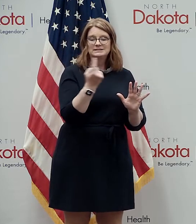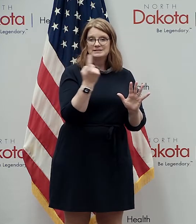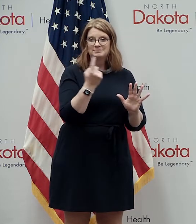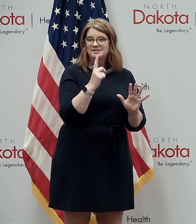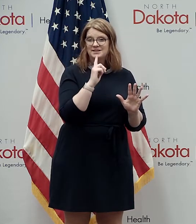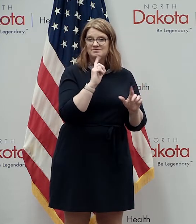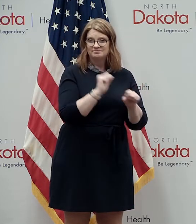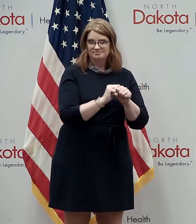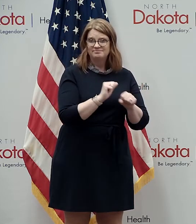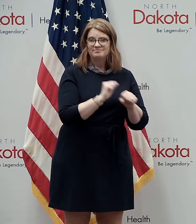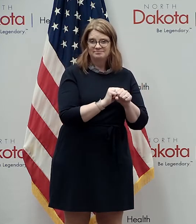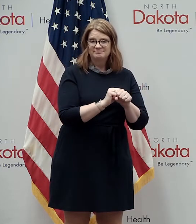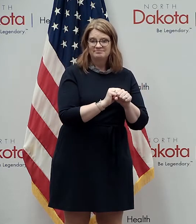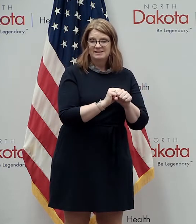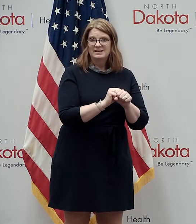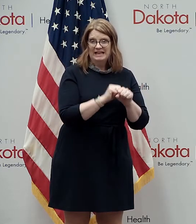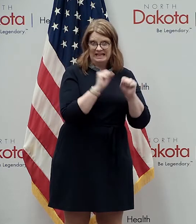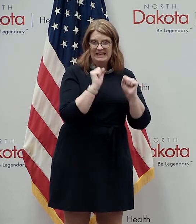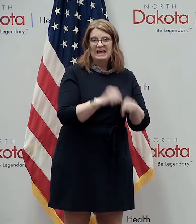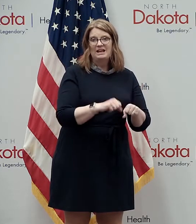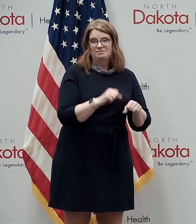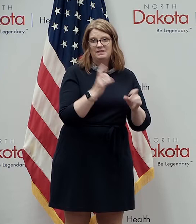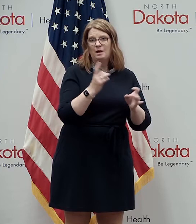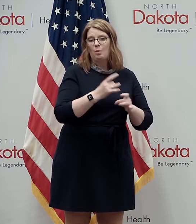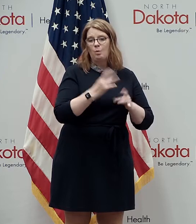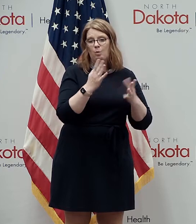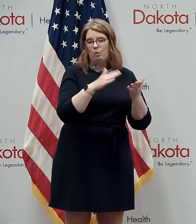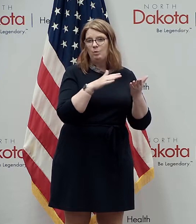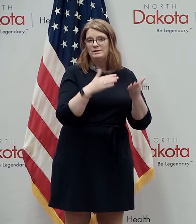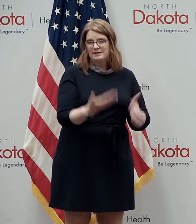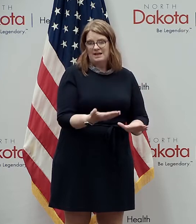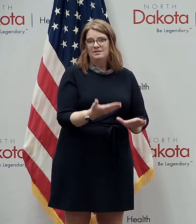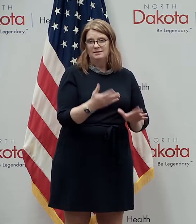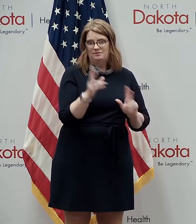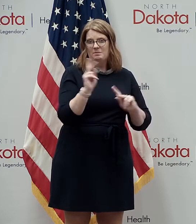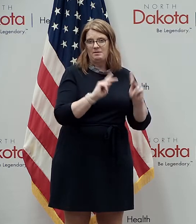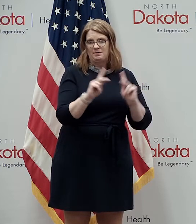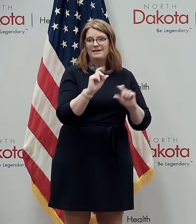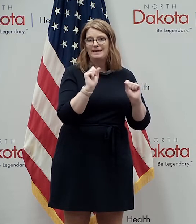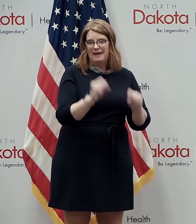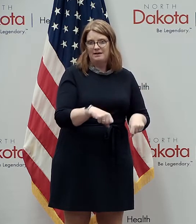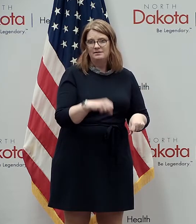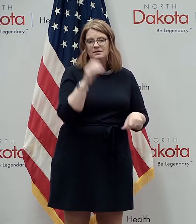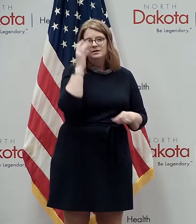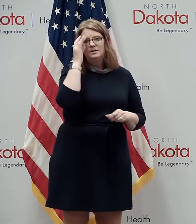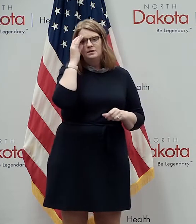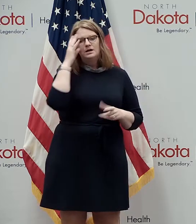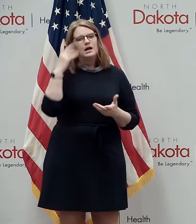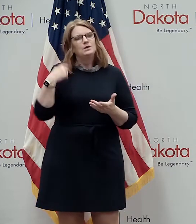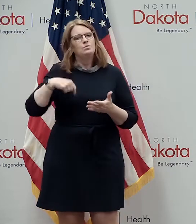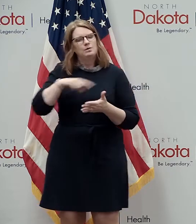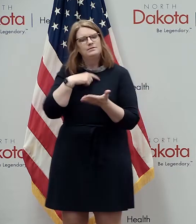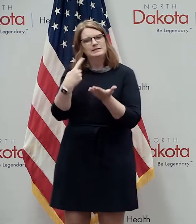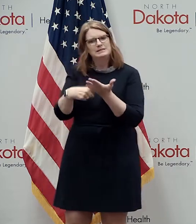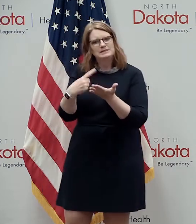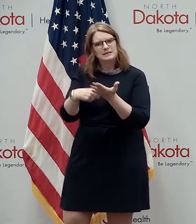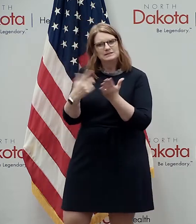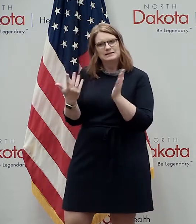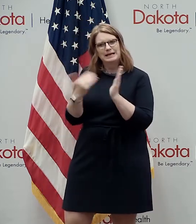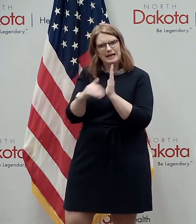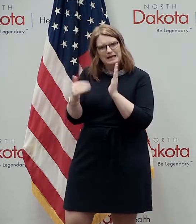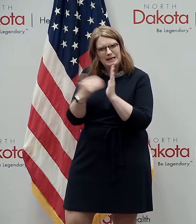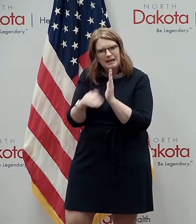is actually factually can be quite deadly for people and we've talked a lot about this again in the individual